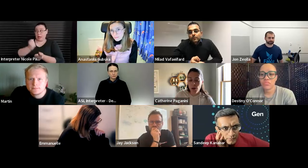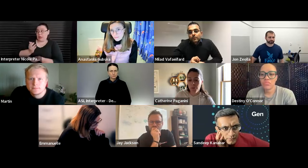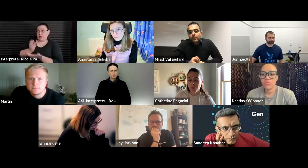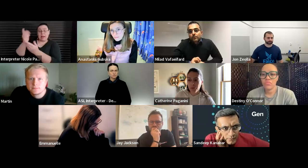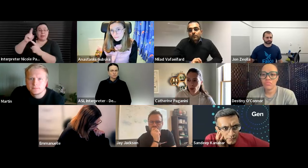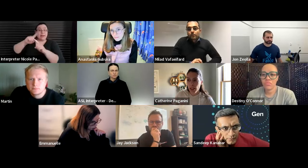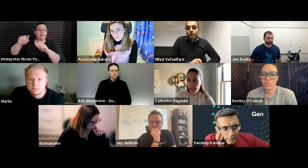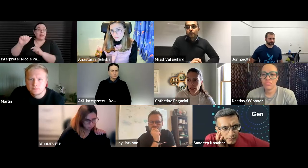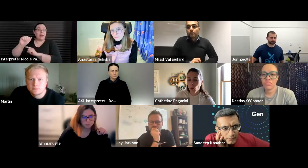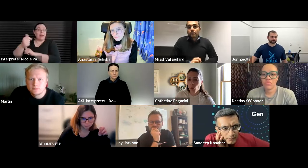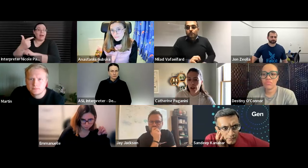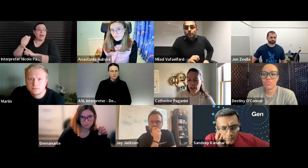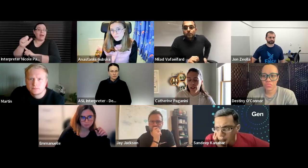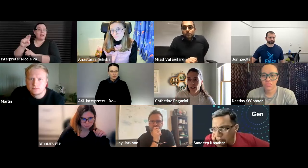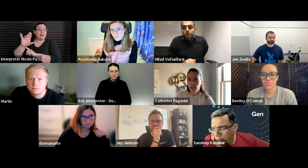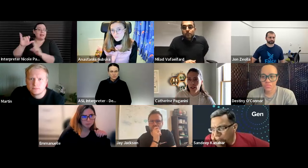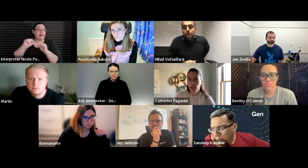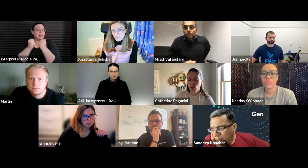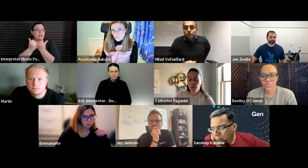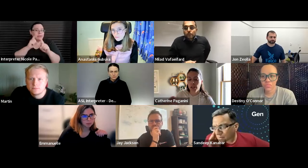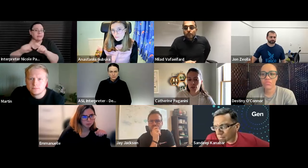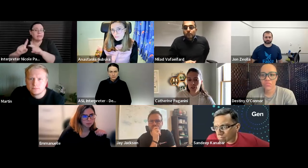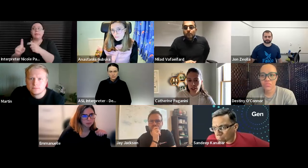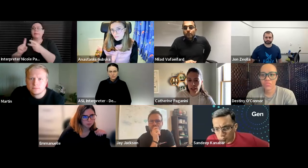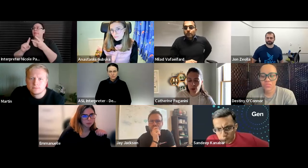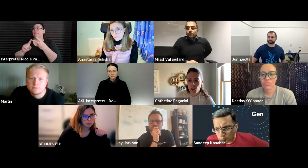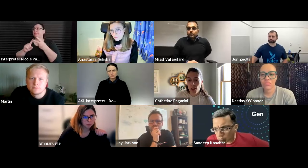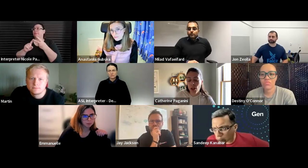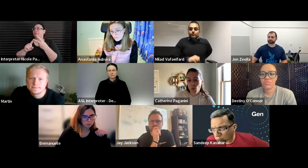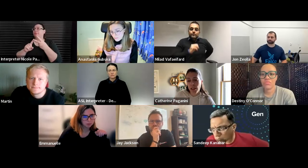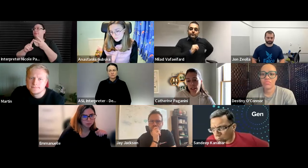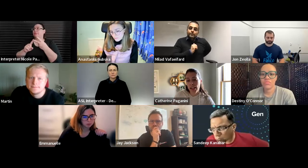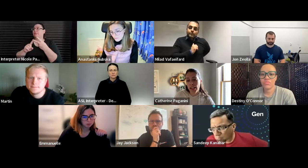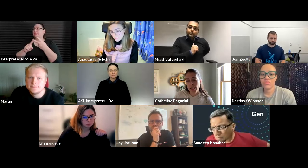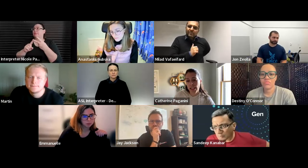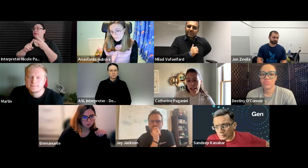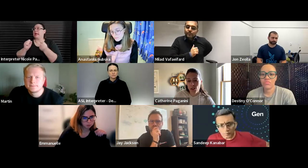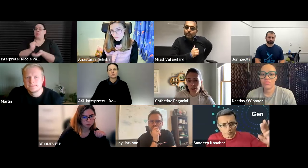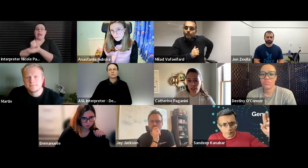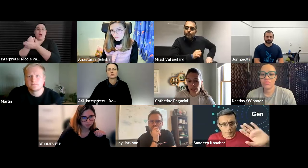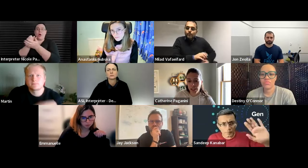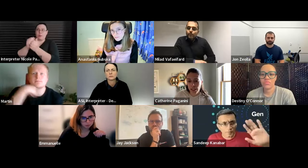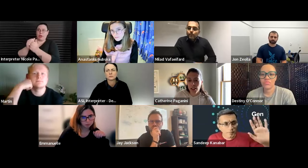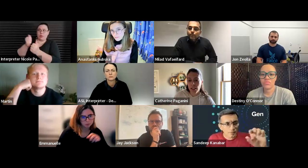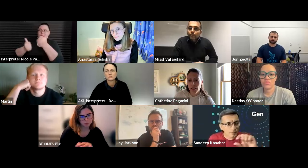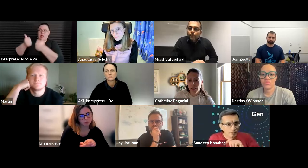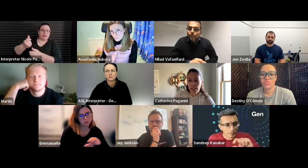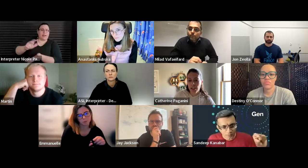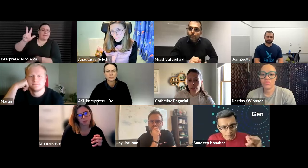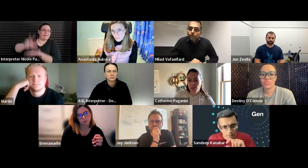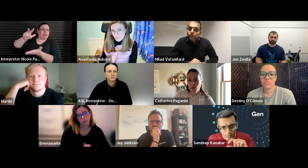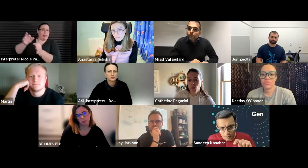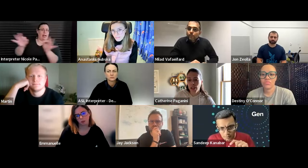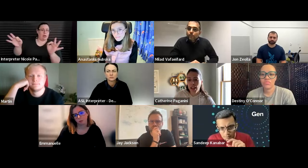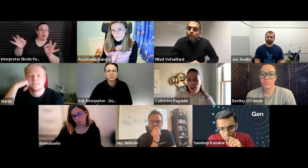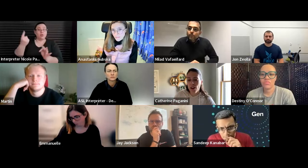can we help them with what should be the official language one thing that i think has to